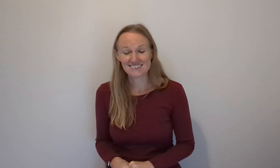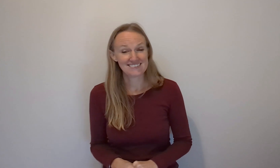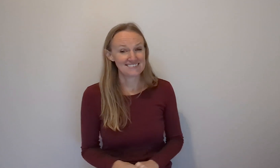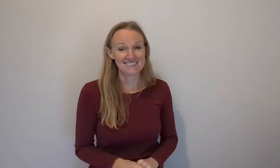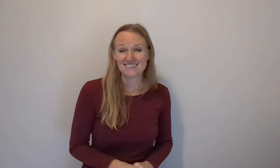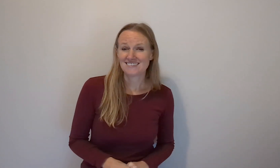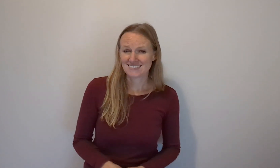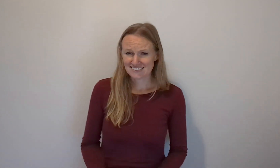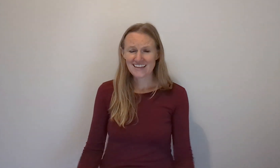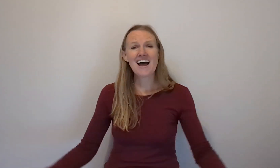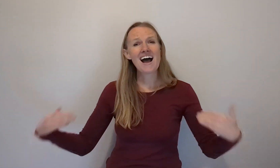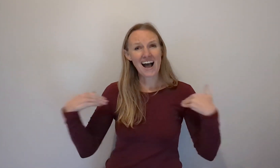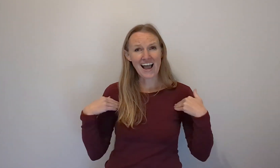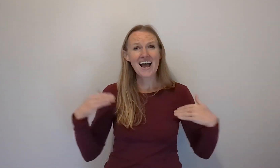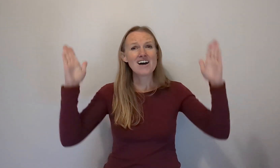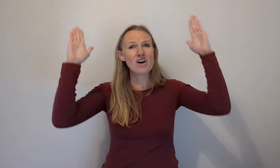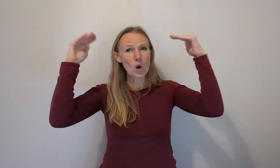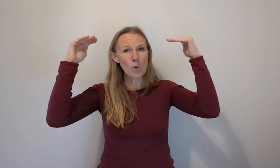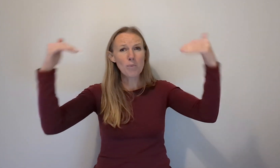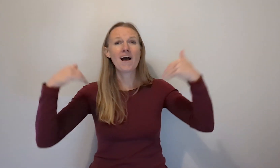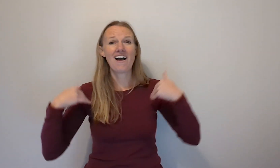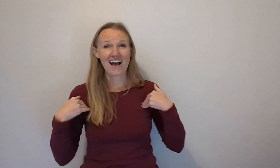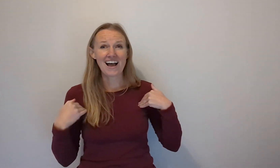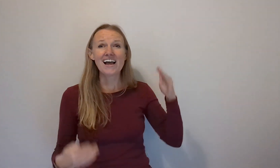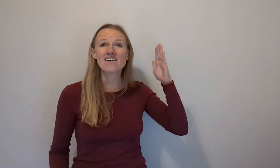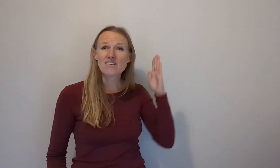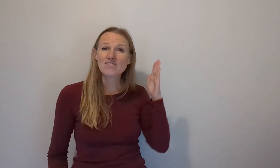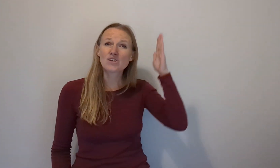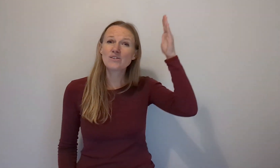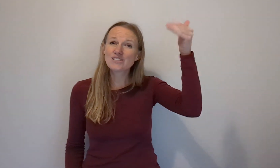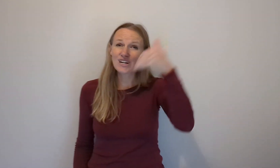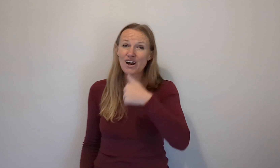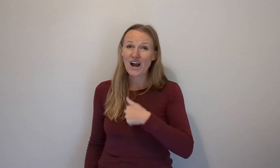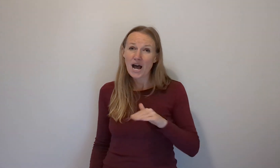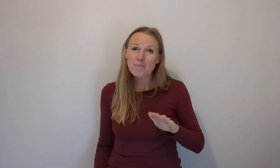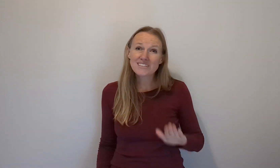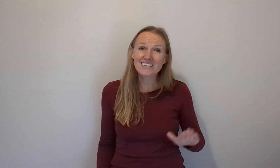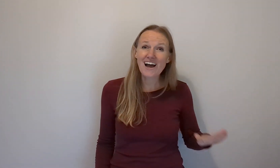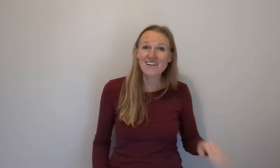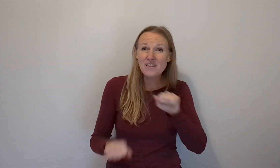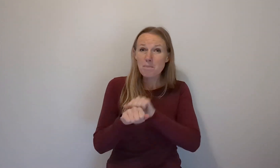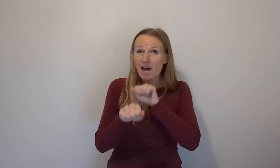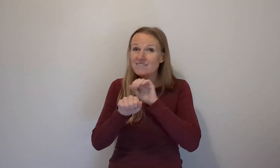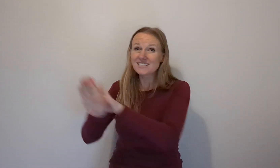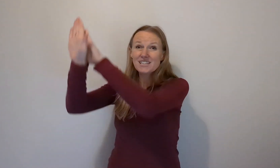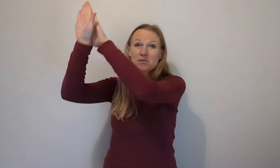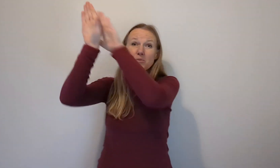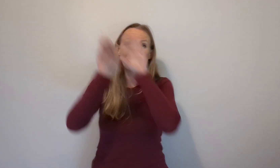faithful still I have a hope I have a future I'm a child of the mountain mover